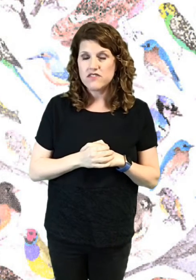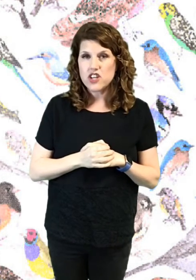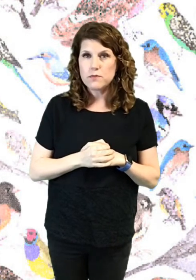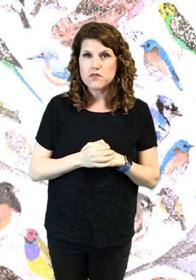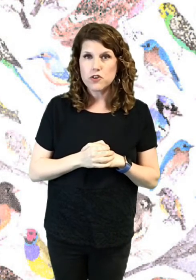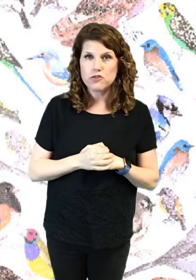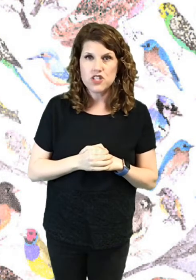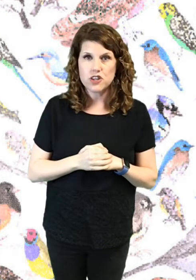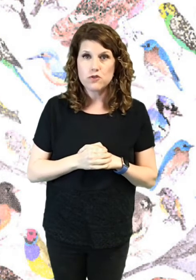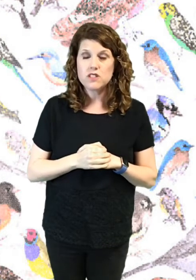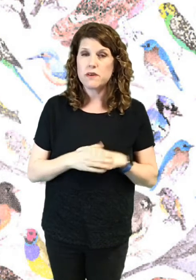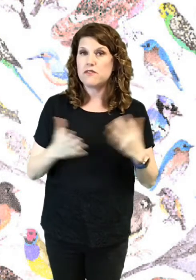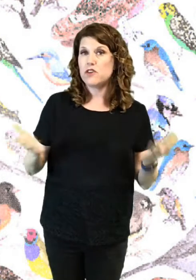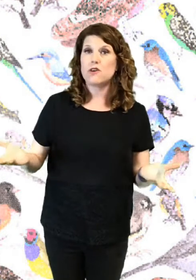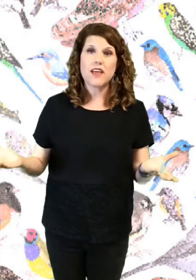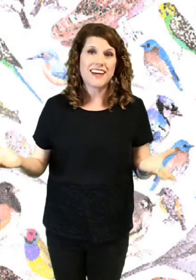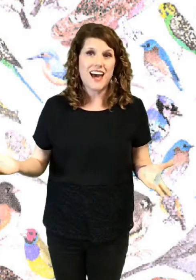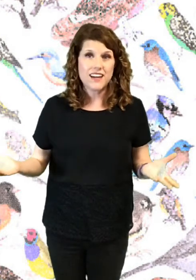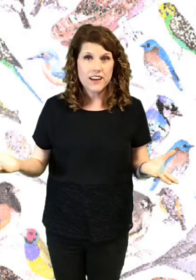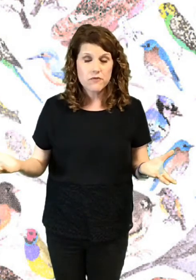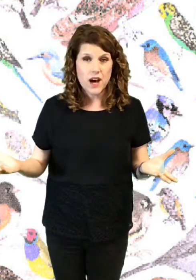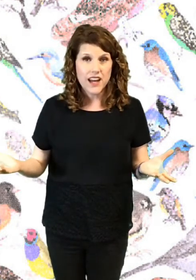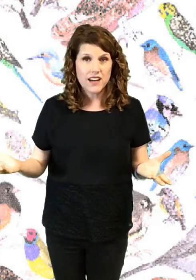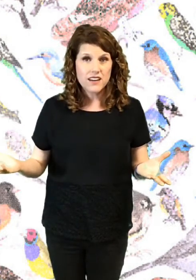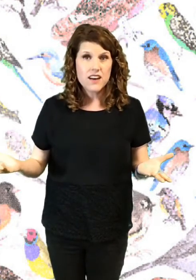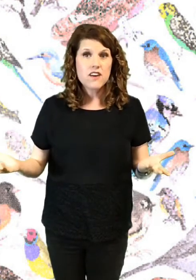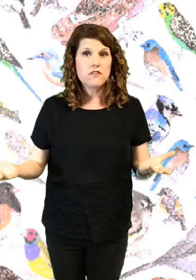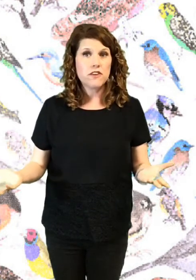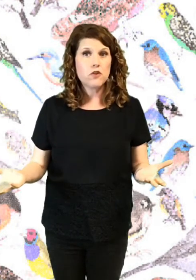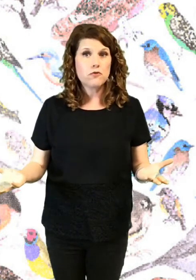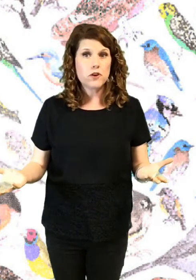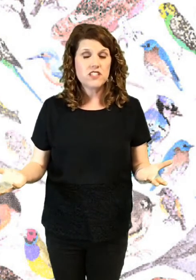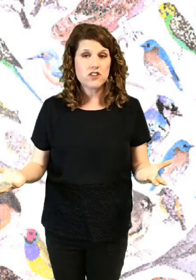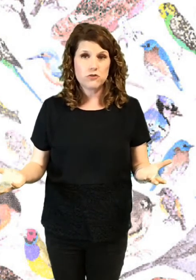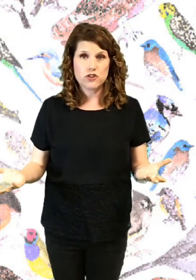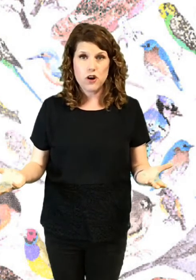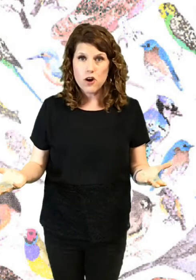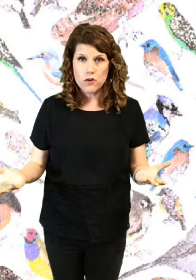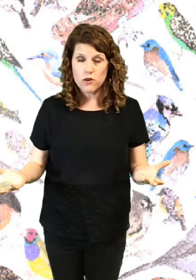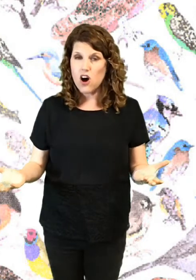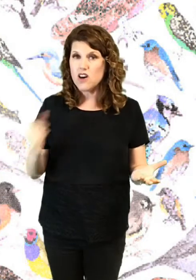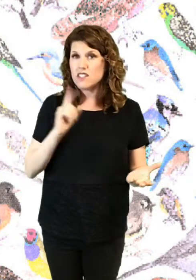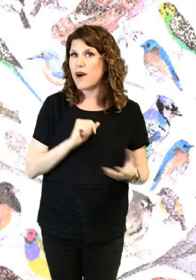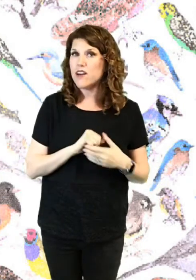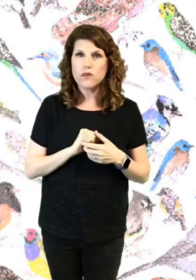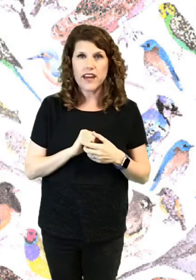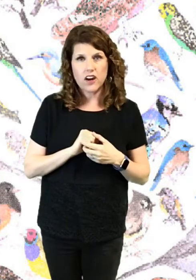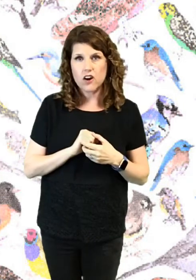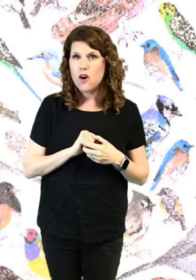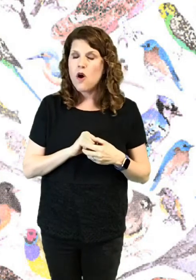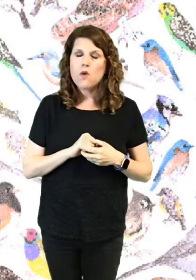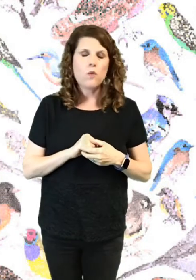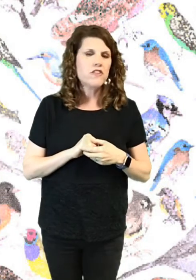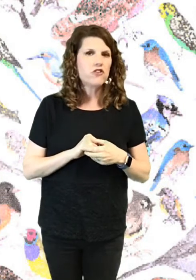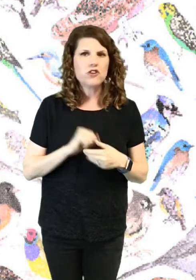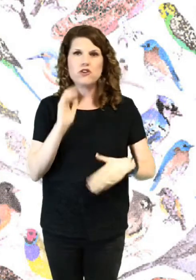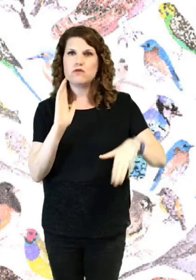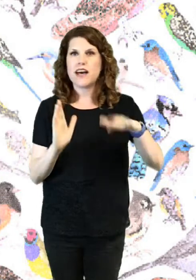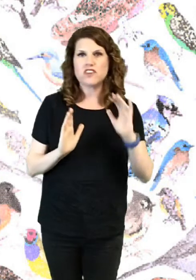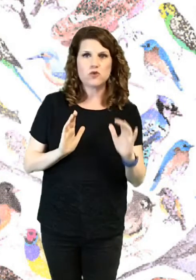shapes for you to use but if you don't like any of mine feel free to use your own. Also I don't care whether you use actual